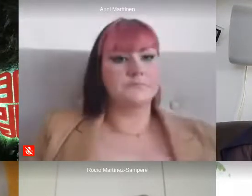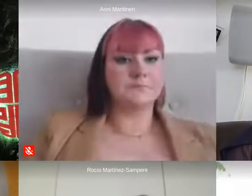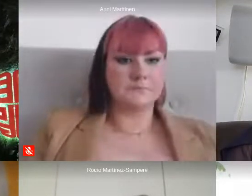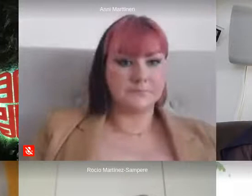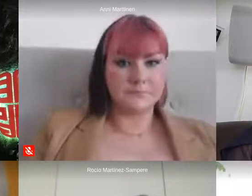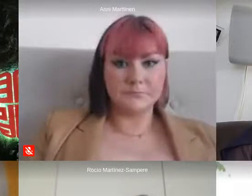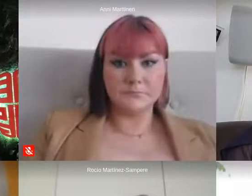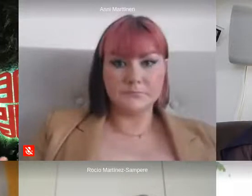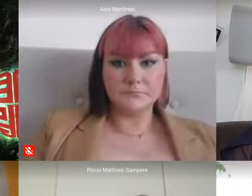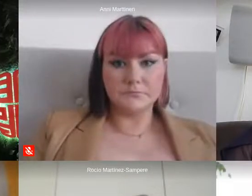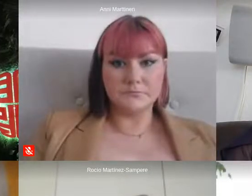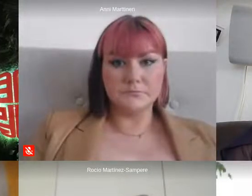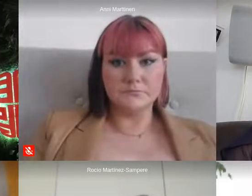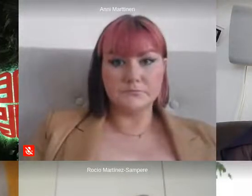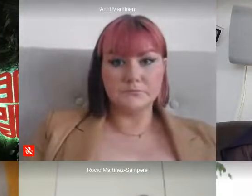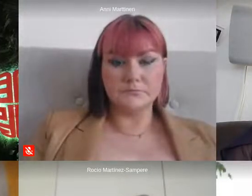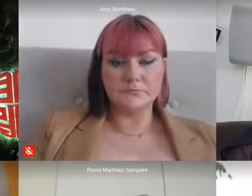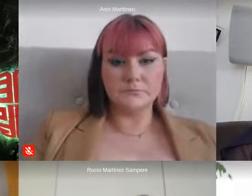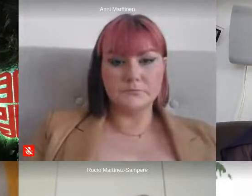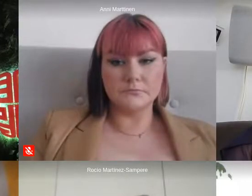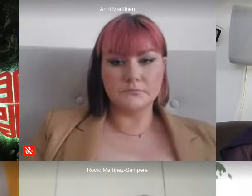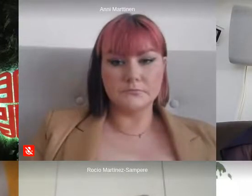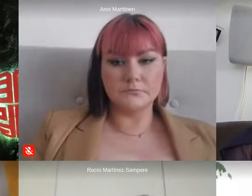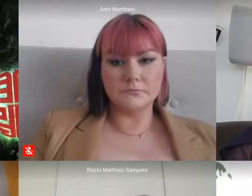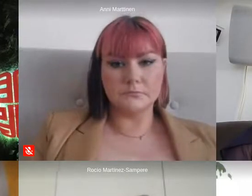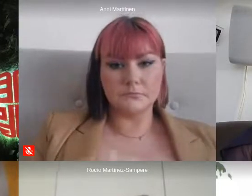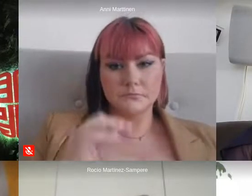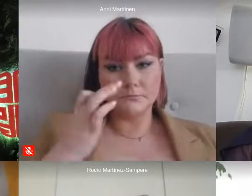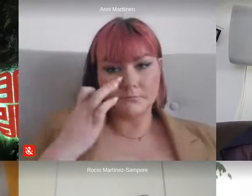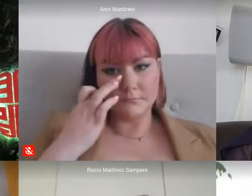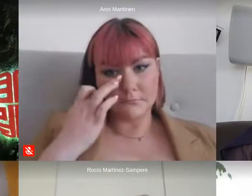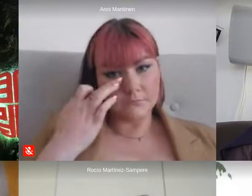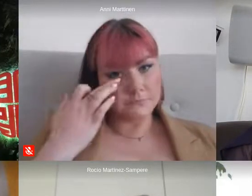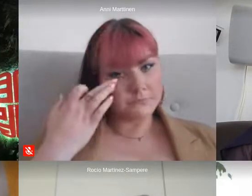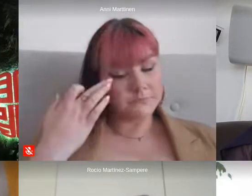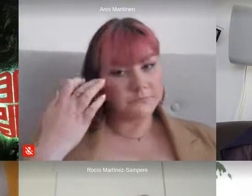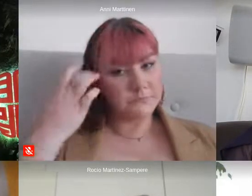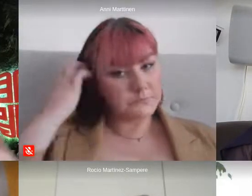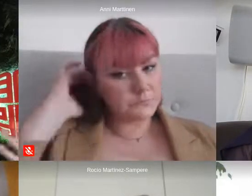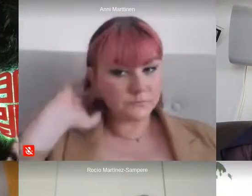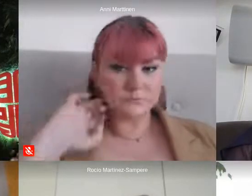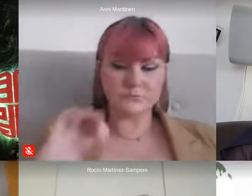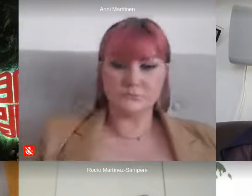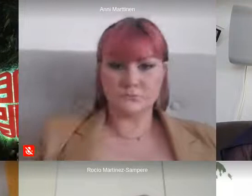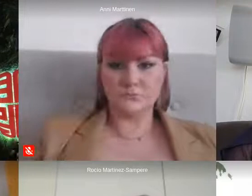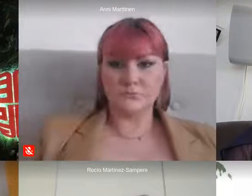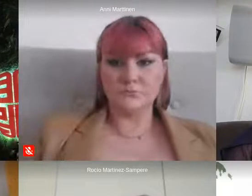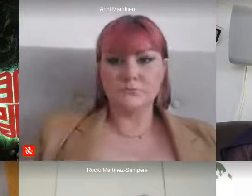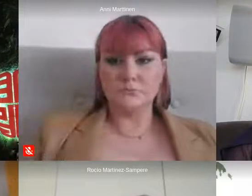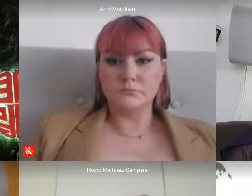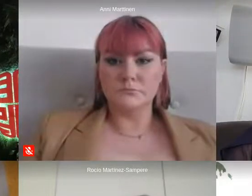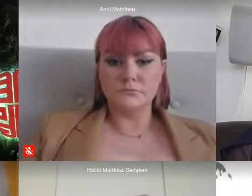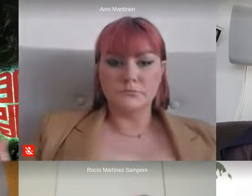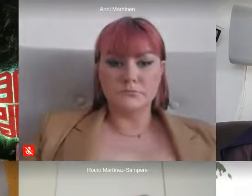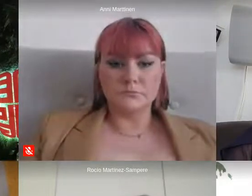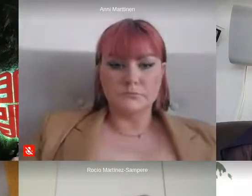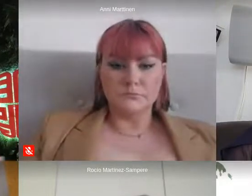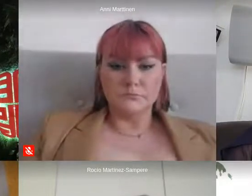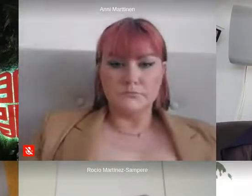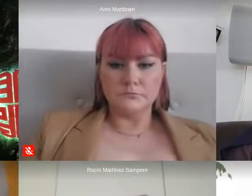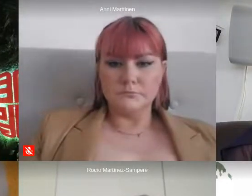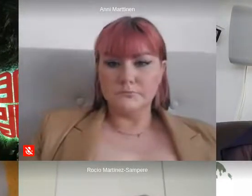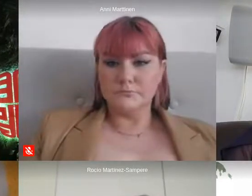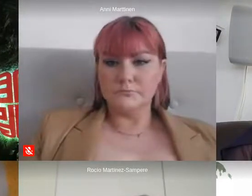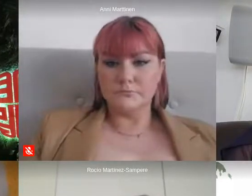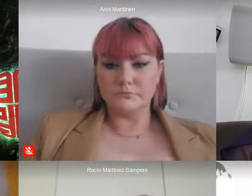as I was saying, to the eastern part of Europe, sorry, western part of Europe. And as I was mentioning, the idea here is to exchange